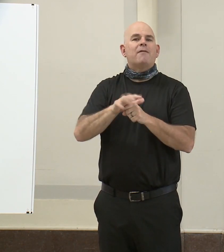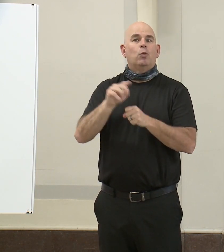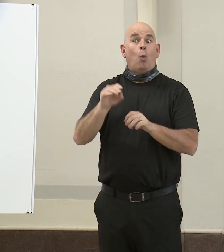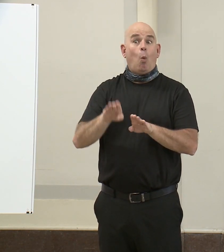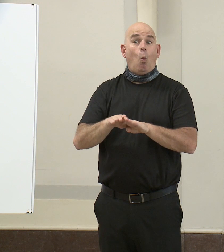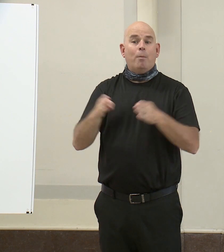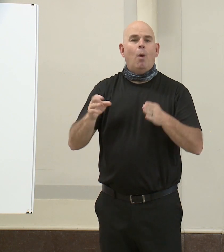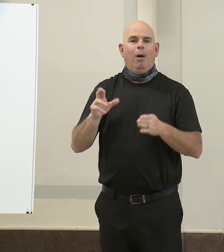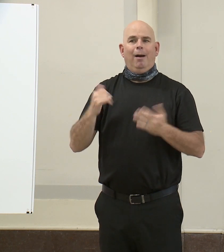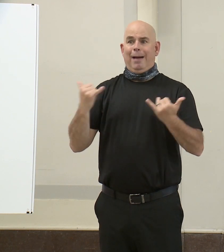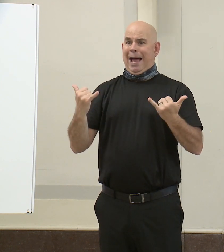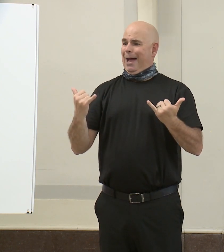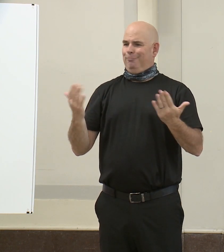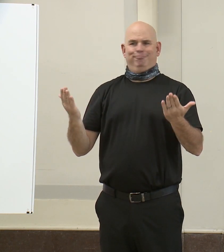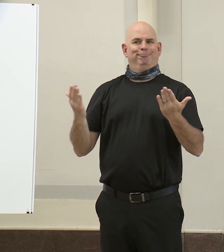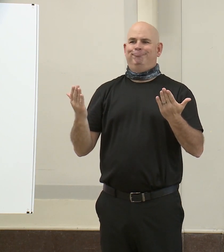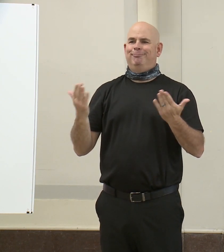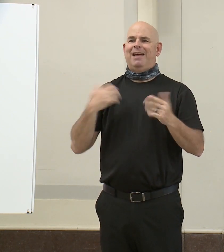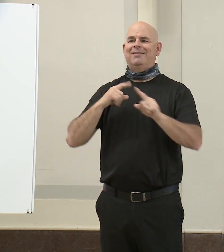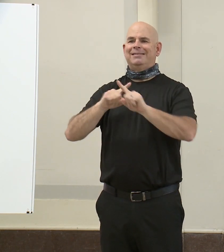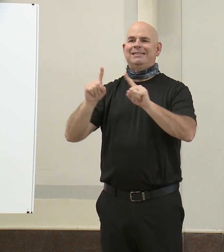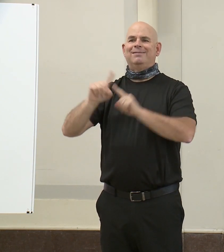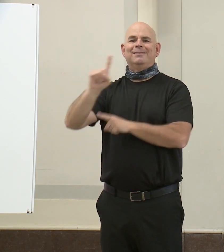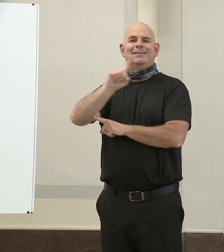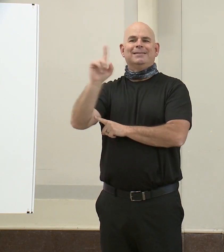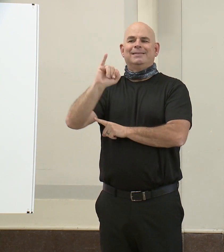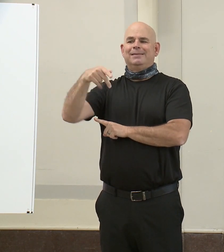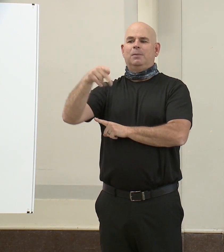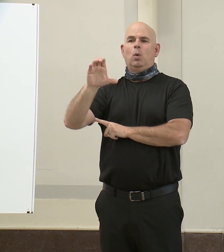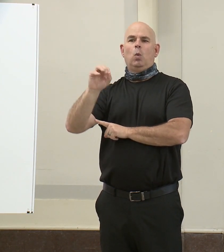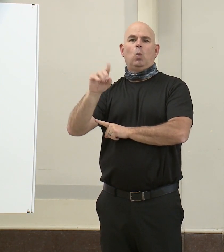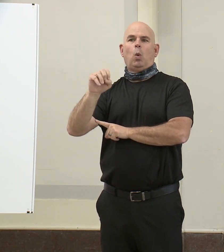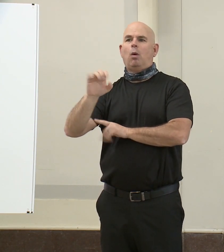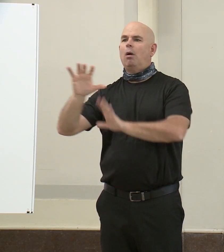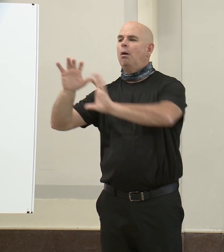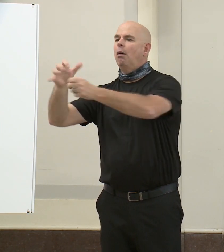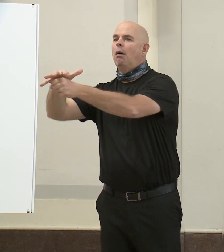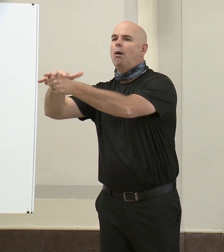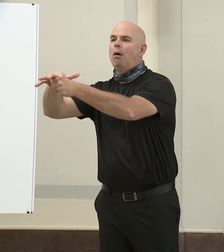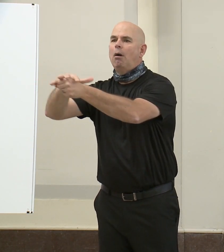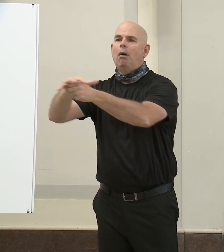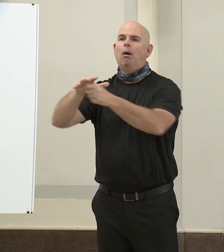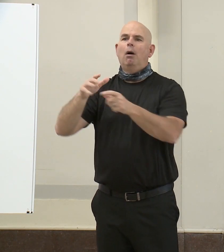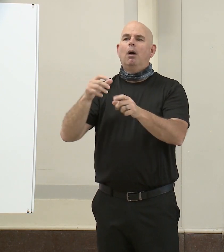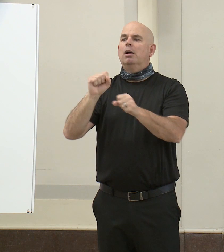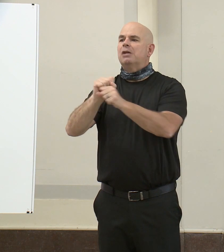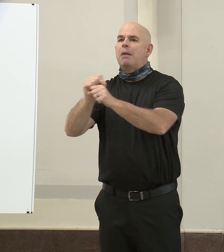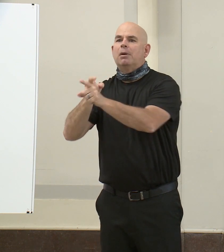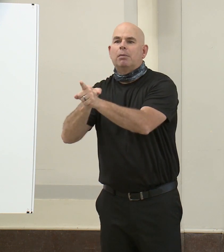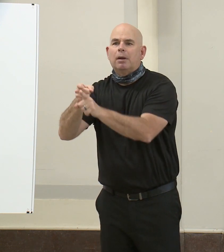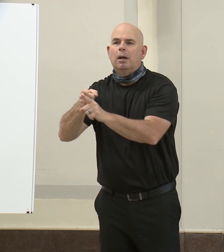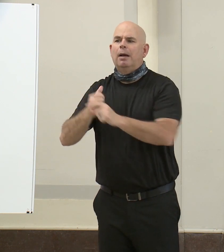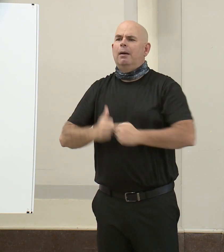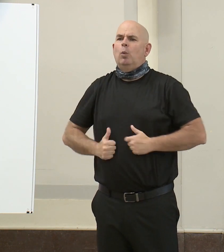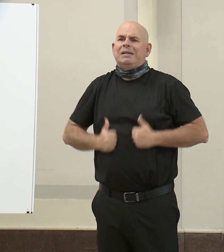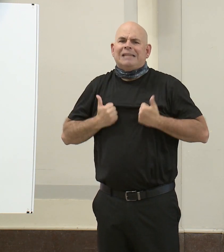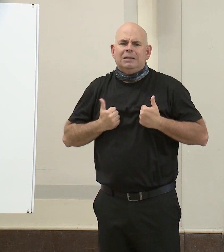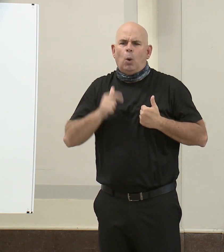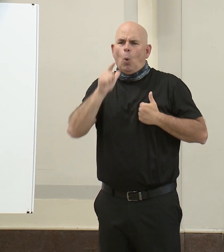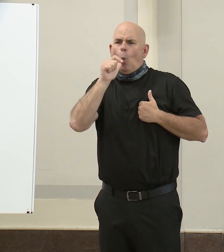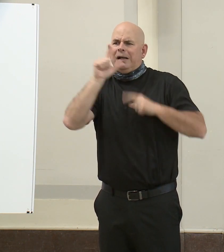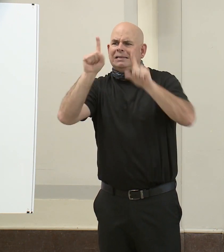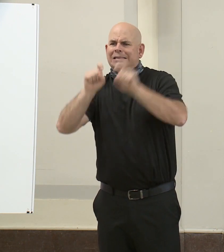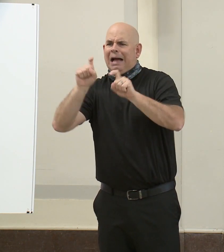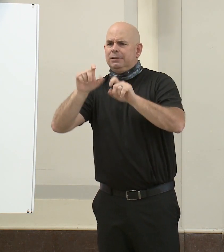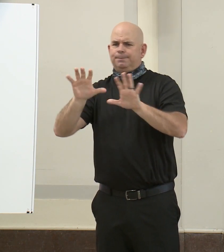deemed appropriate for testing by the health department due to their profession or living arrangements. Extrapolating testing needs from the World